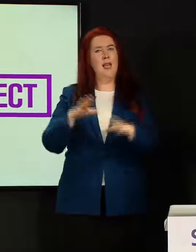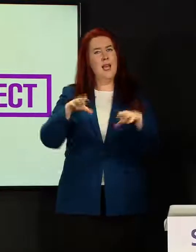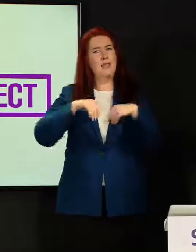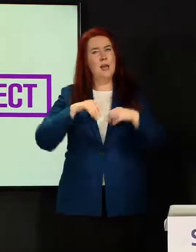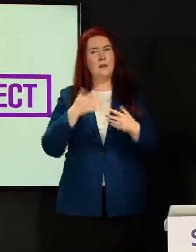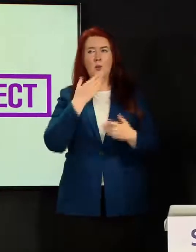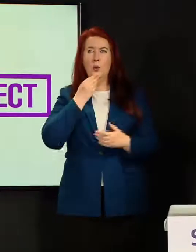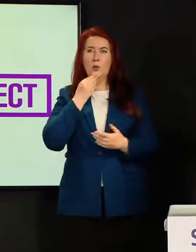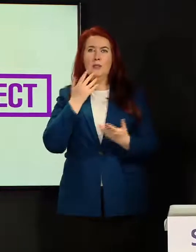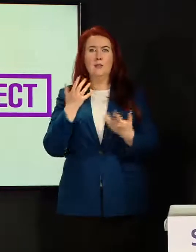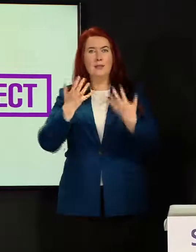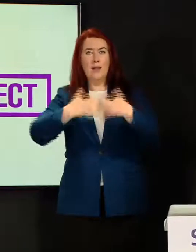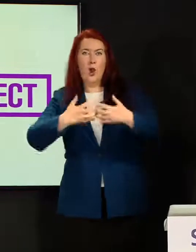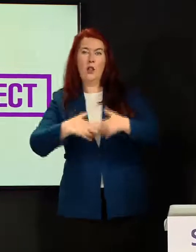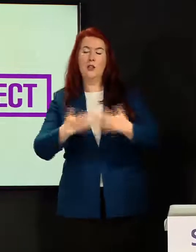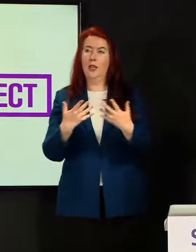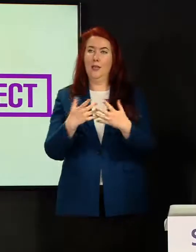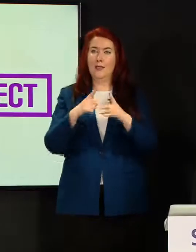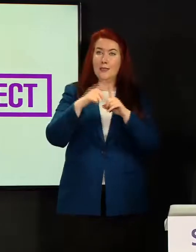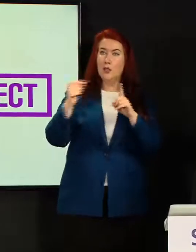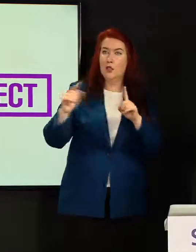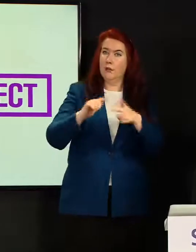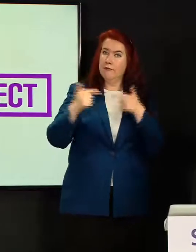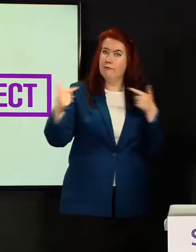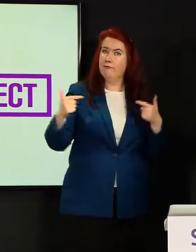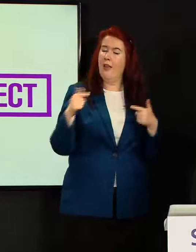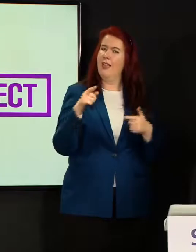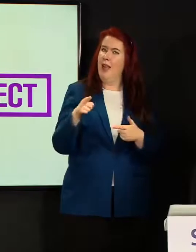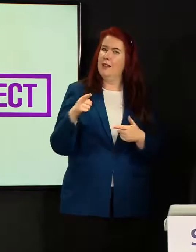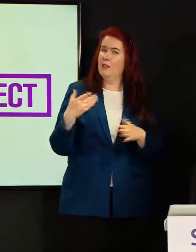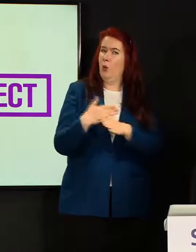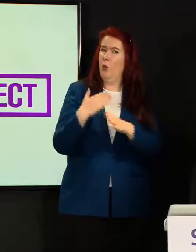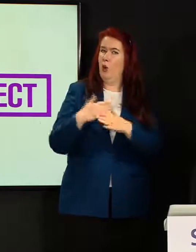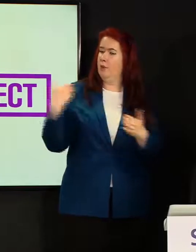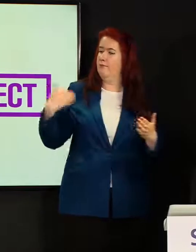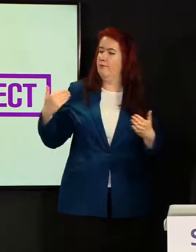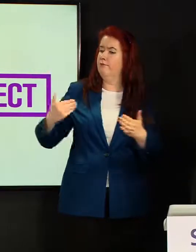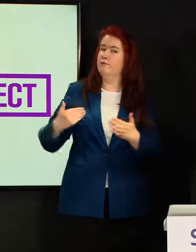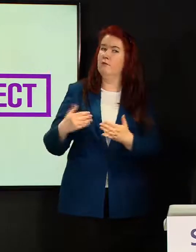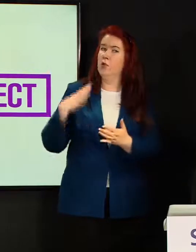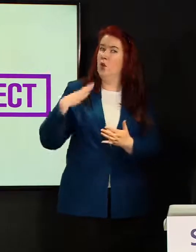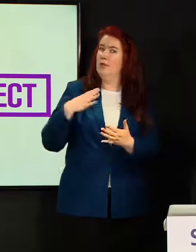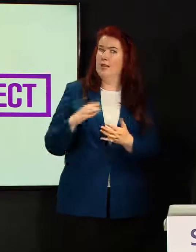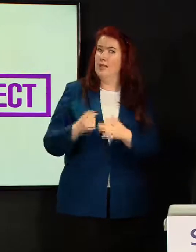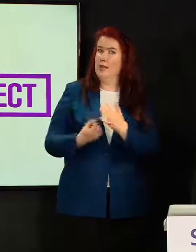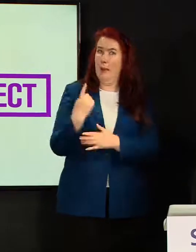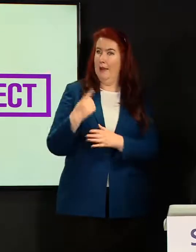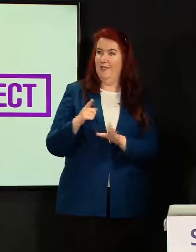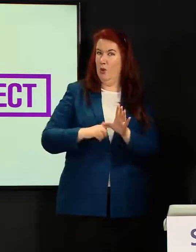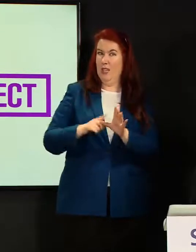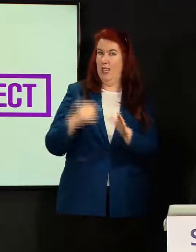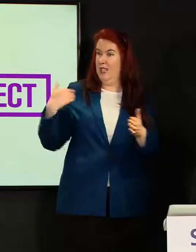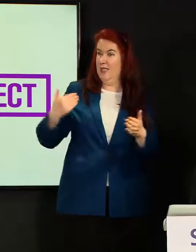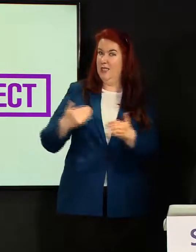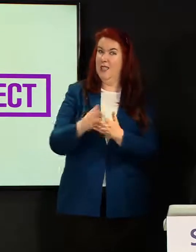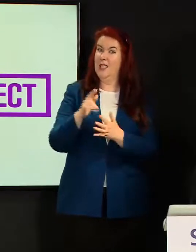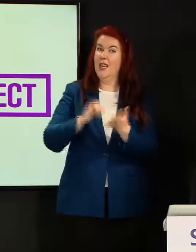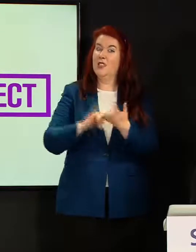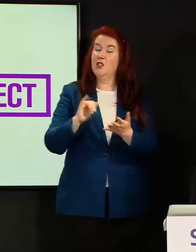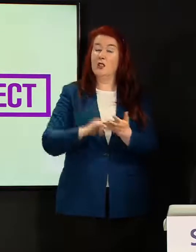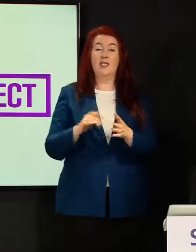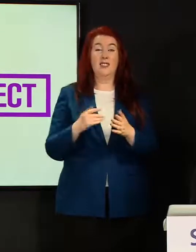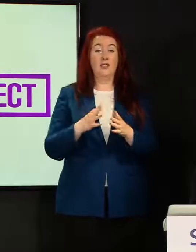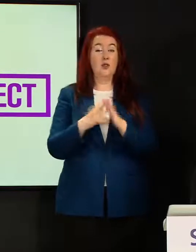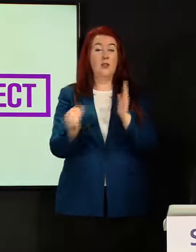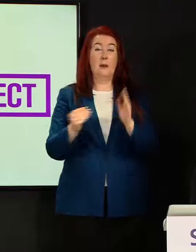technology the use of digital a lot of that has been based on work that has happened over the years within the NHS so for instance the Western